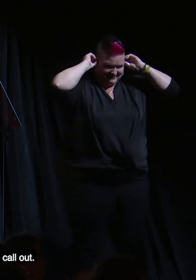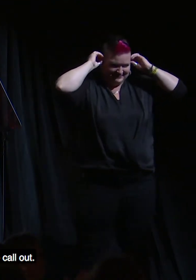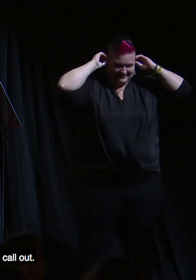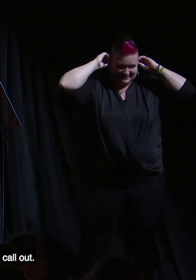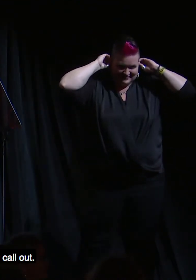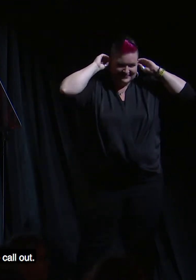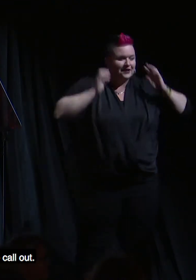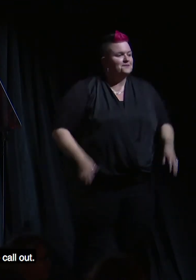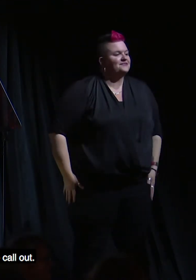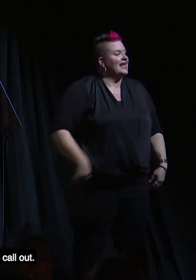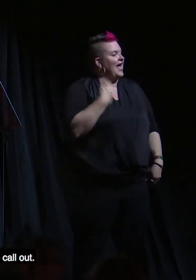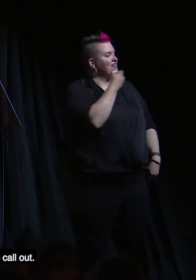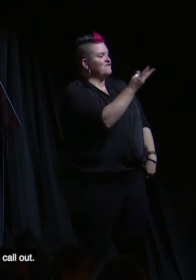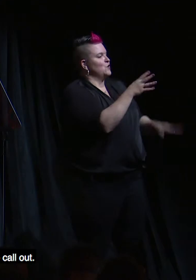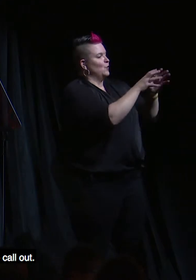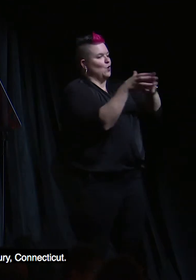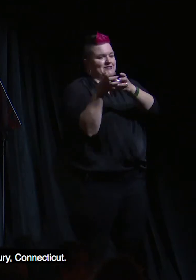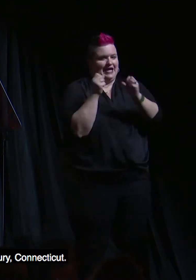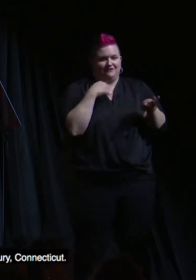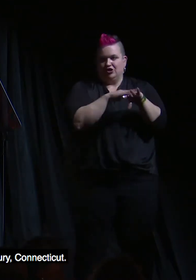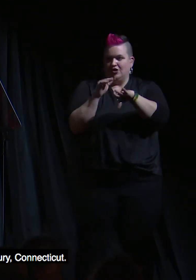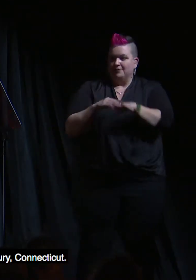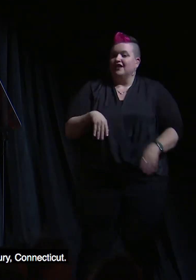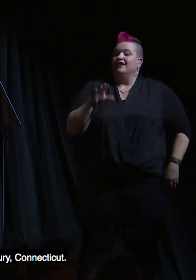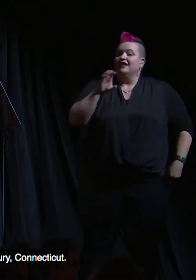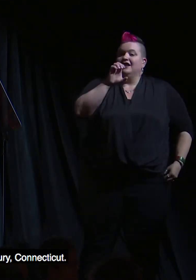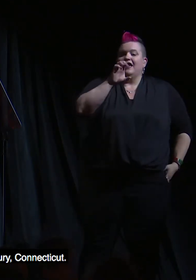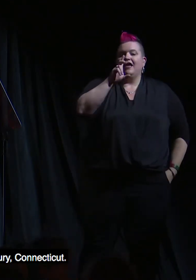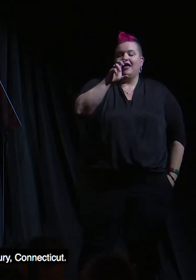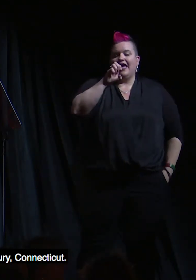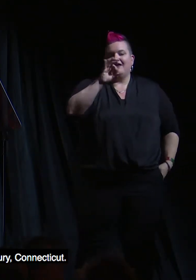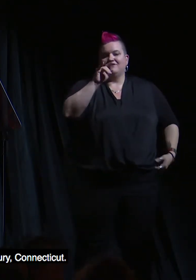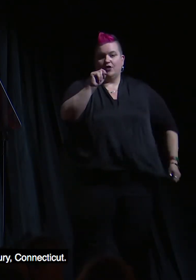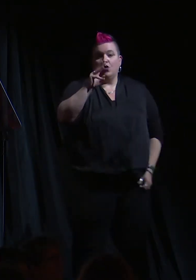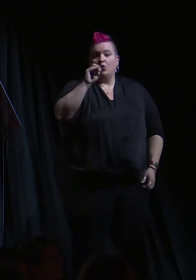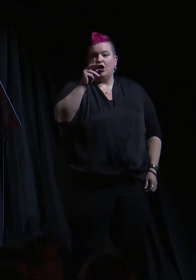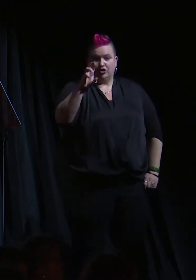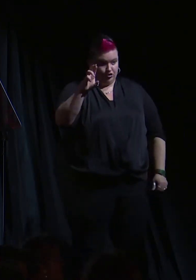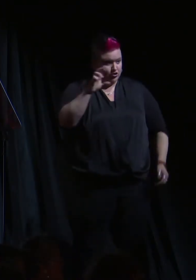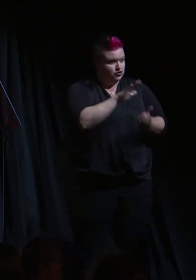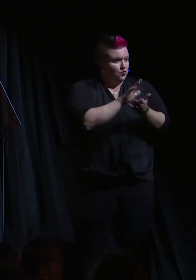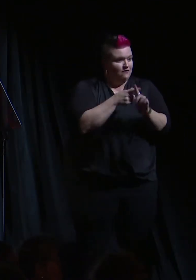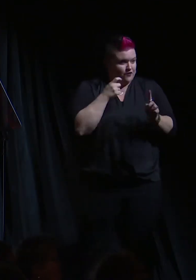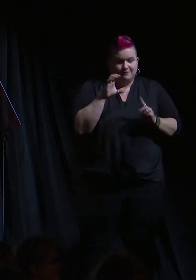And I have a few groups I have to call out. Like the Ethel Walker School from Simsbury, Connecticut.